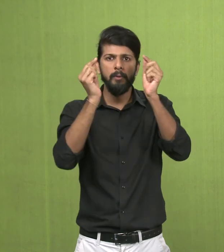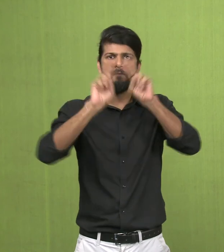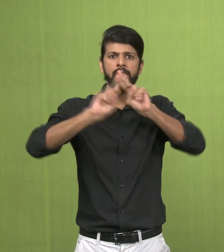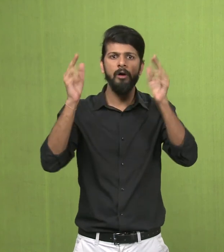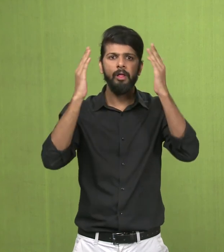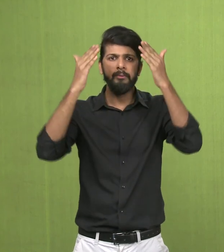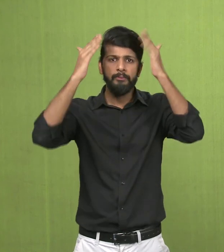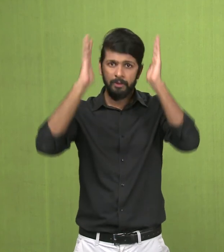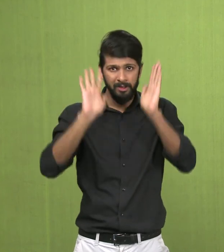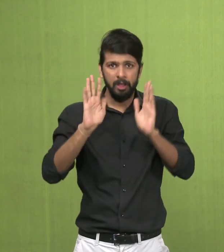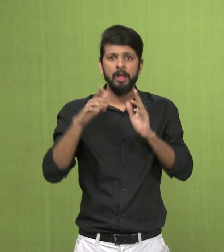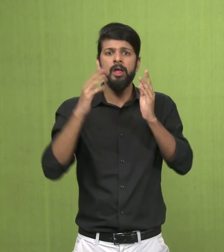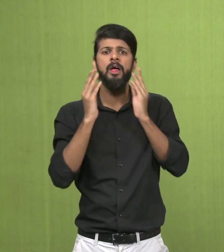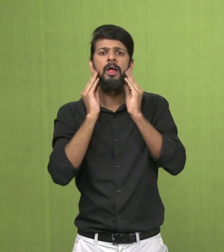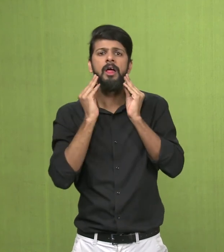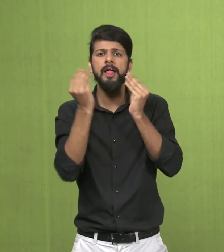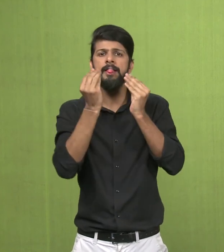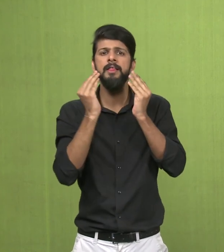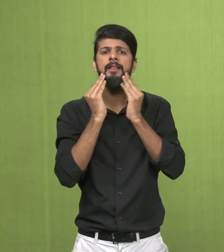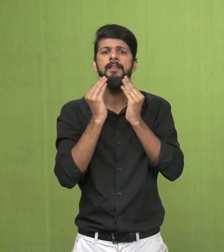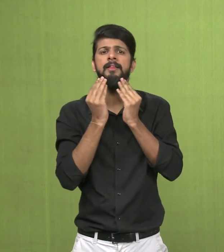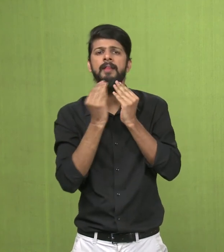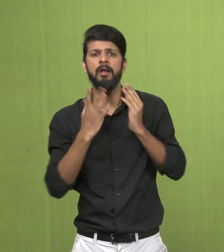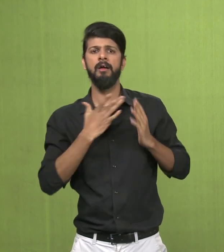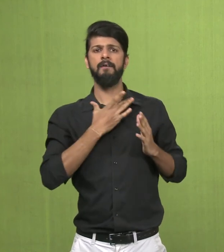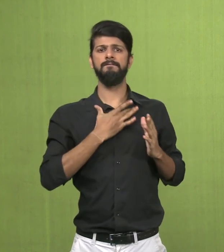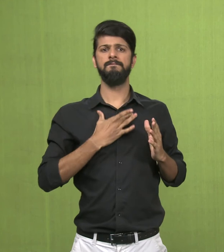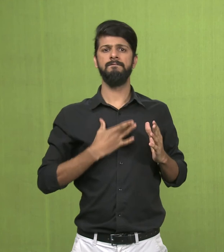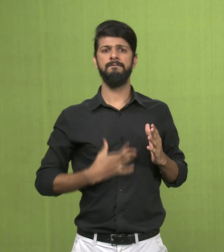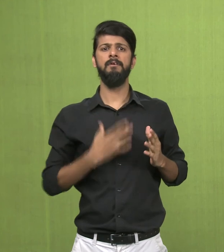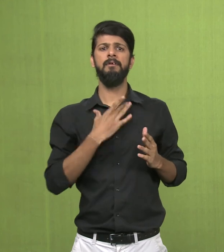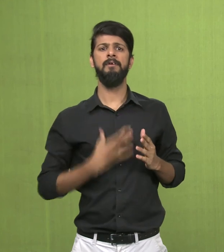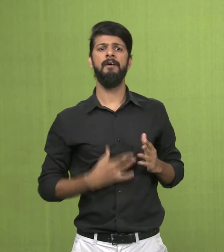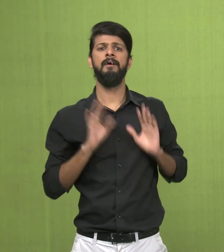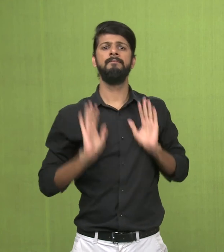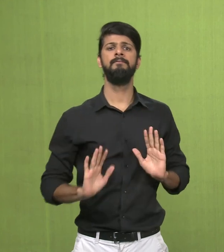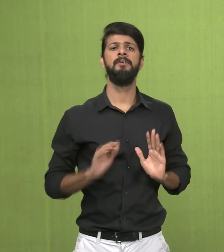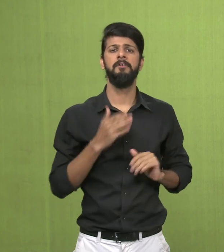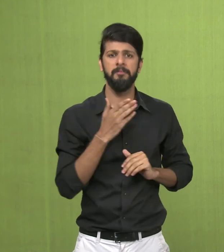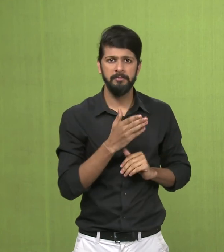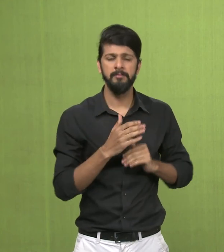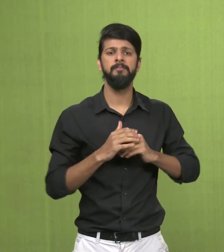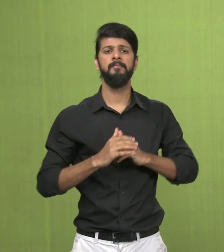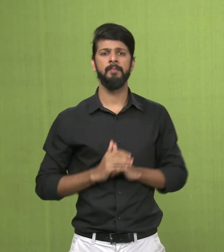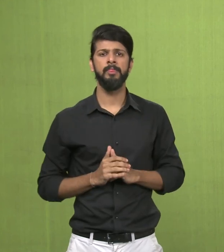The head is fully covered with hair. Also has jewels and facial hair.